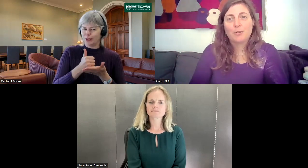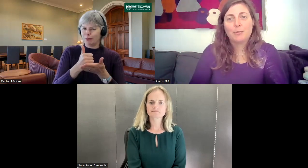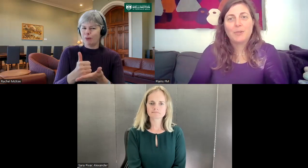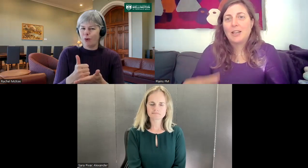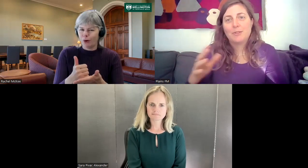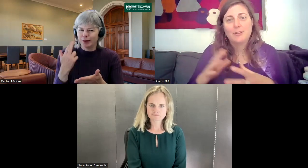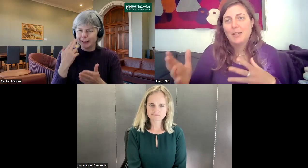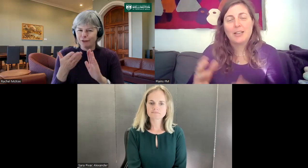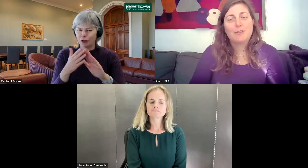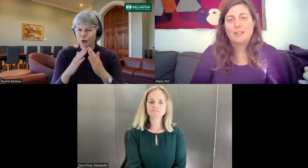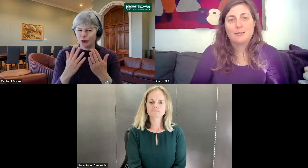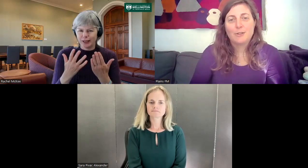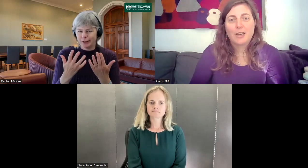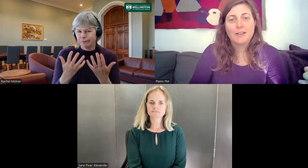being able to speak even just a few signs?